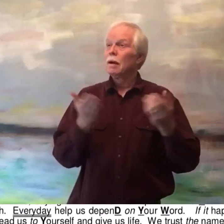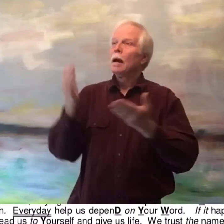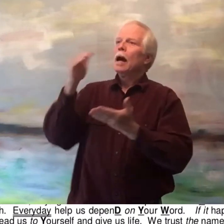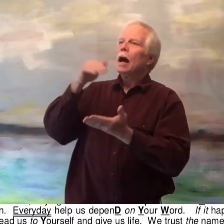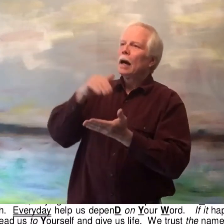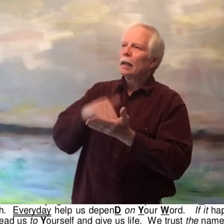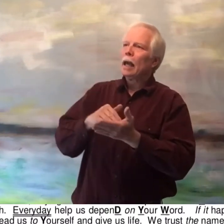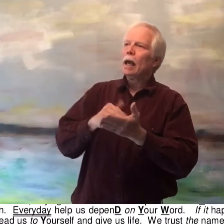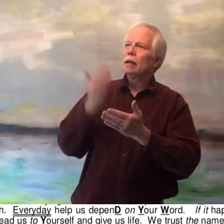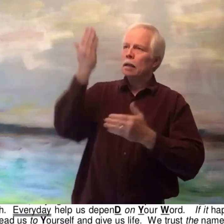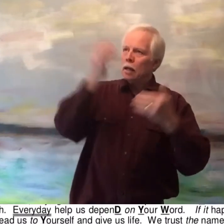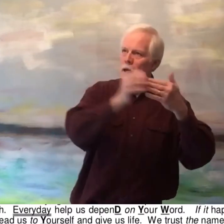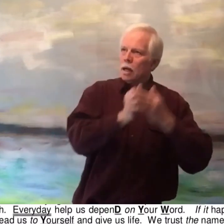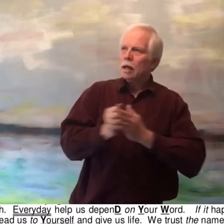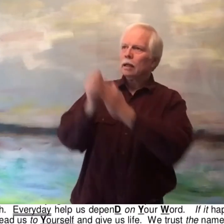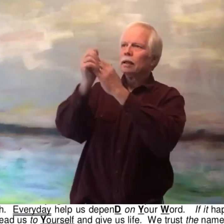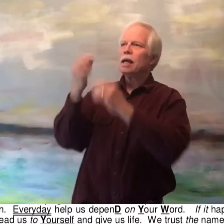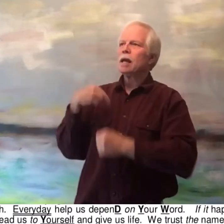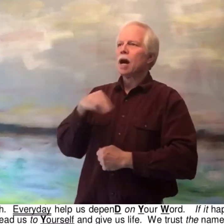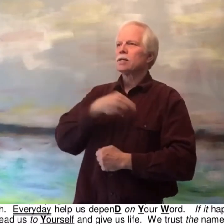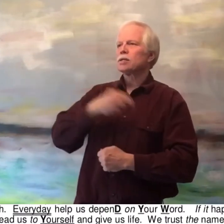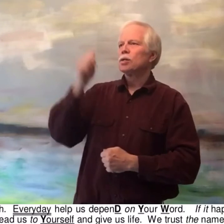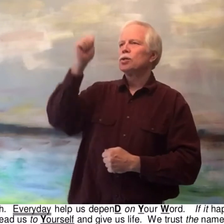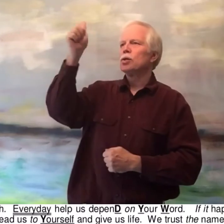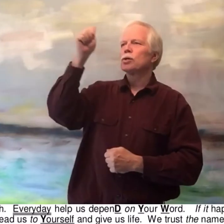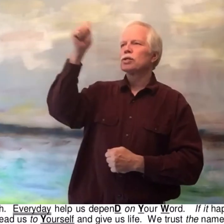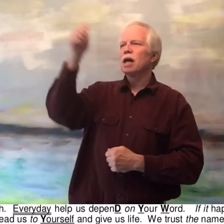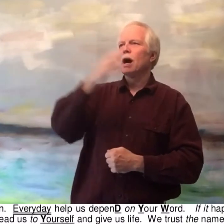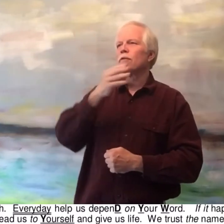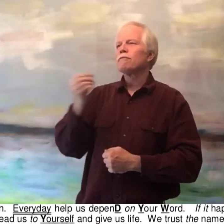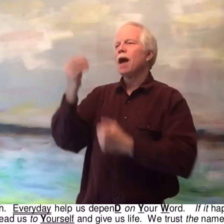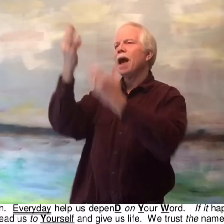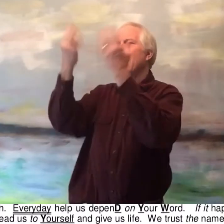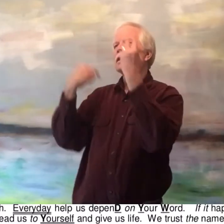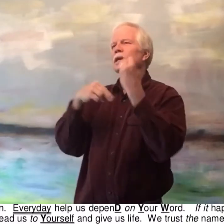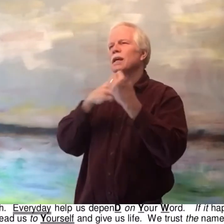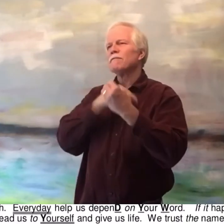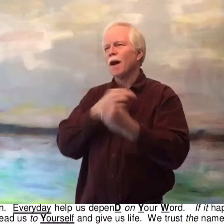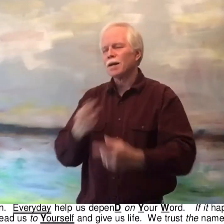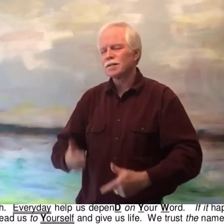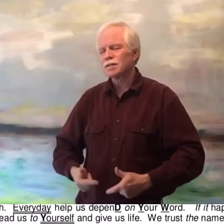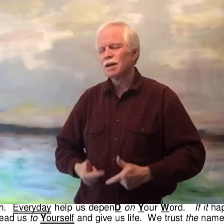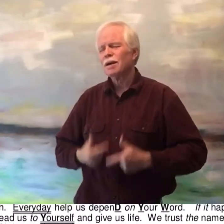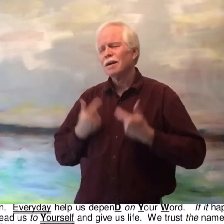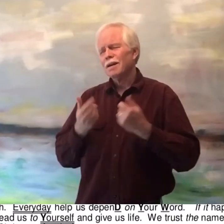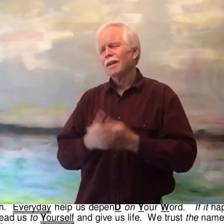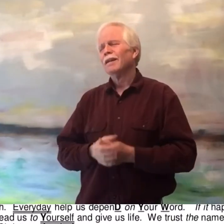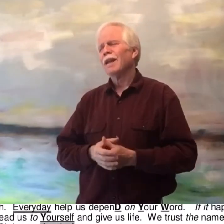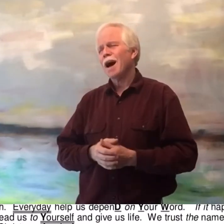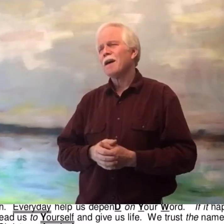again, lead us to yourself and give us life.